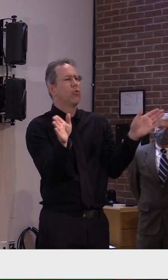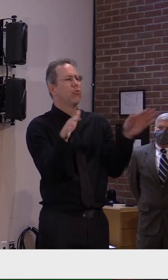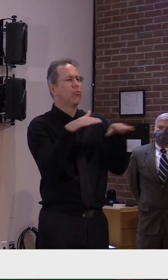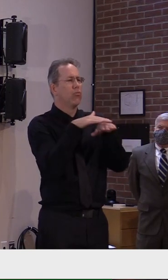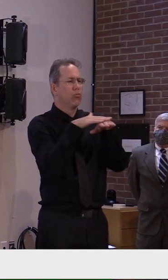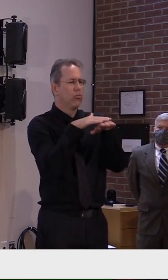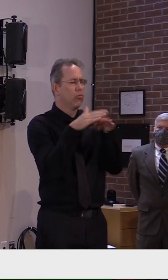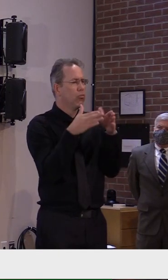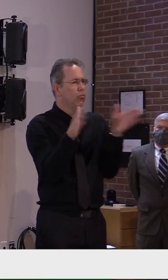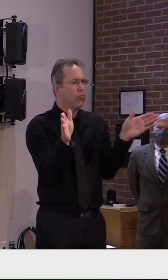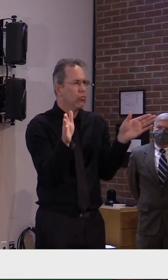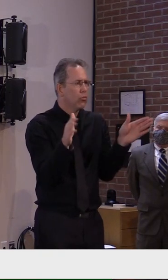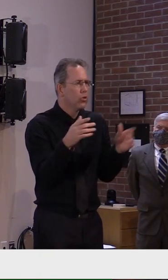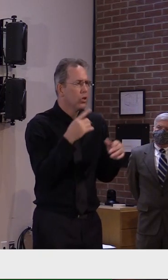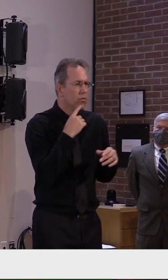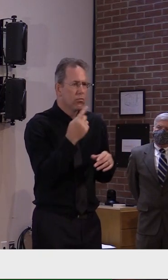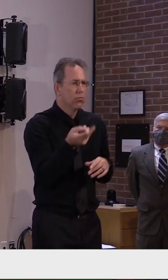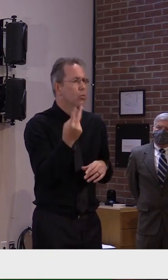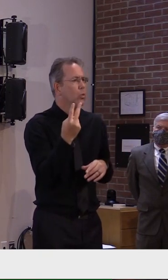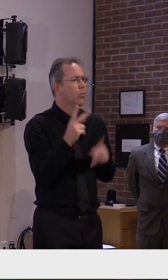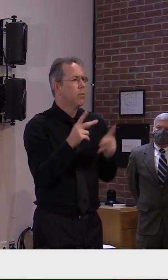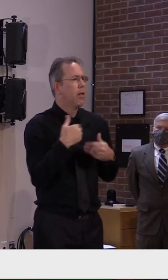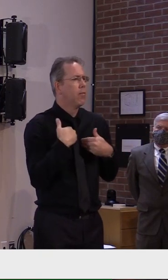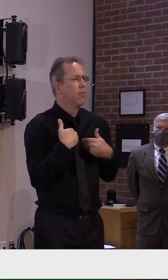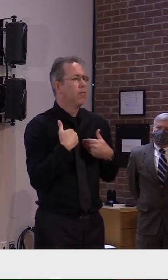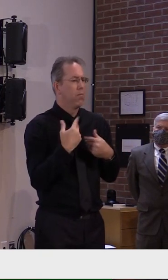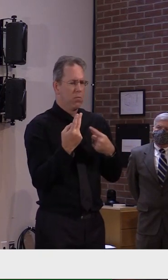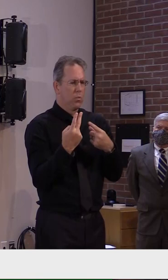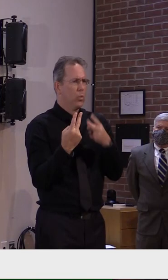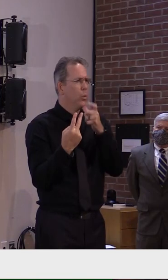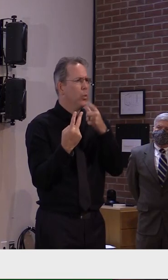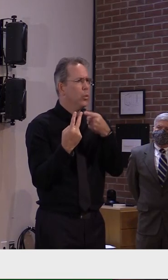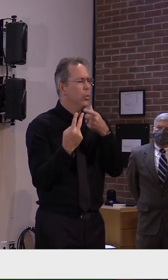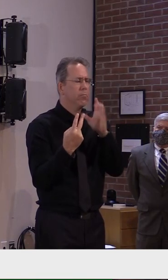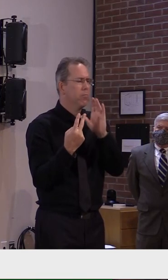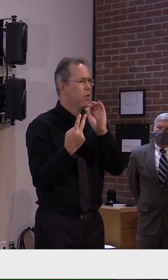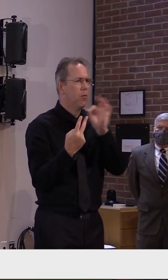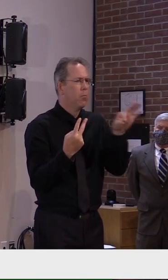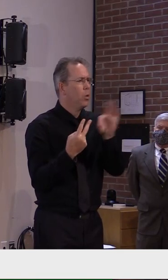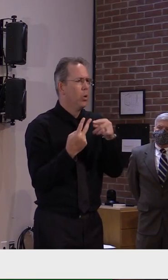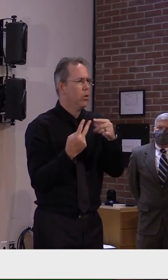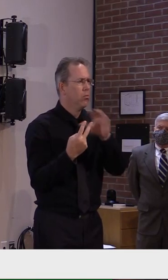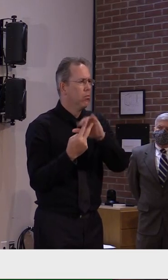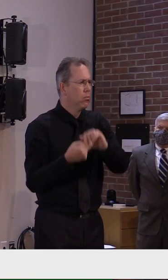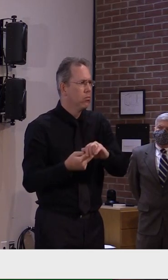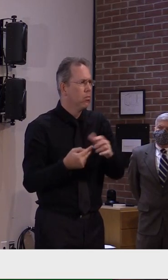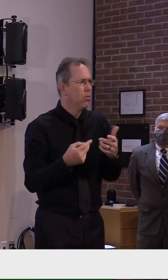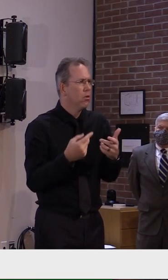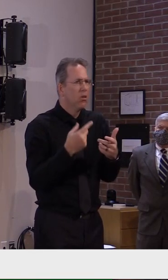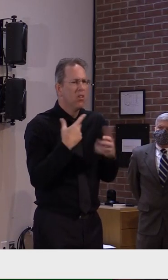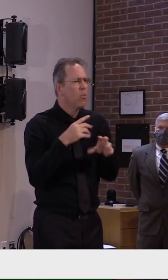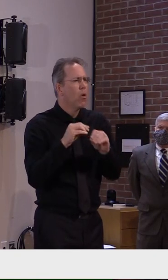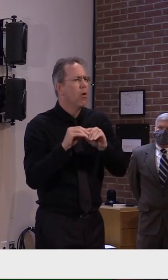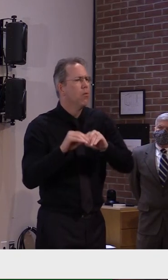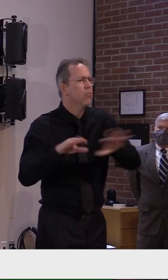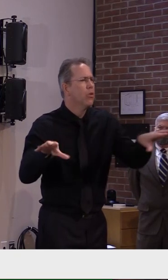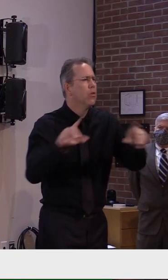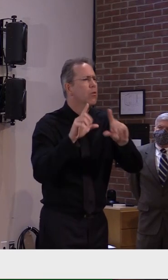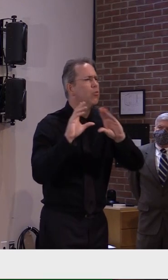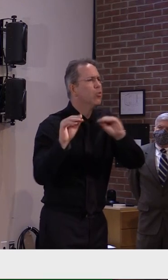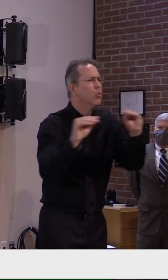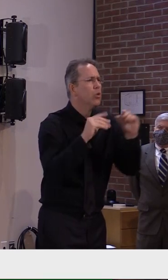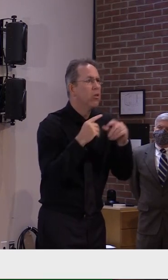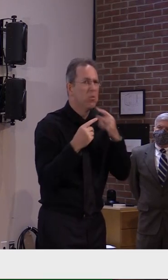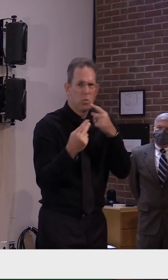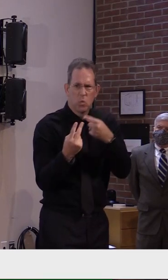it's not helpful to, and it can be harmful to either a school, a business, what have you, to be very